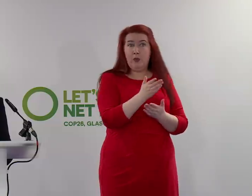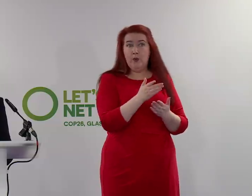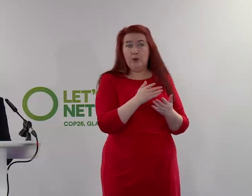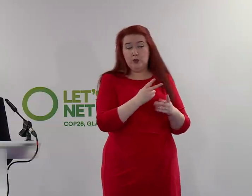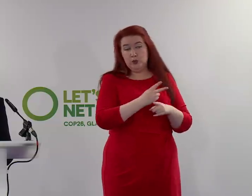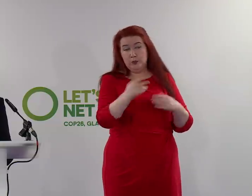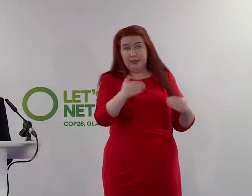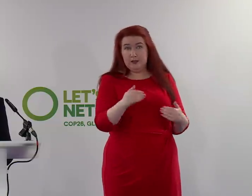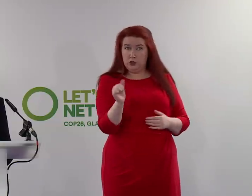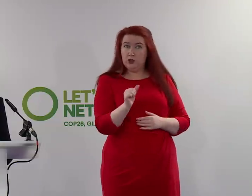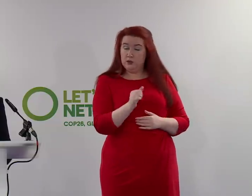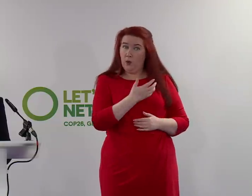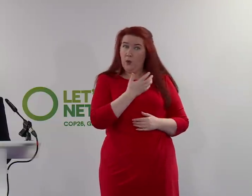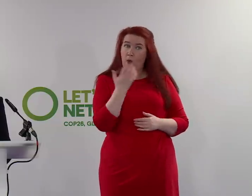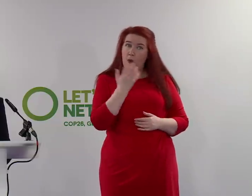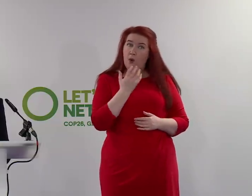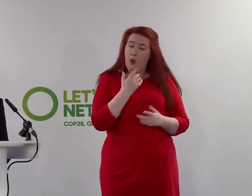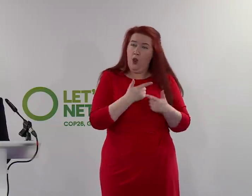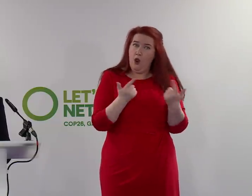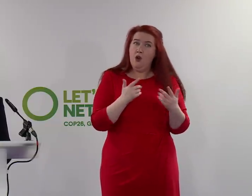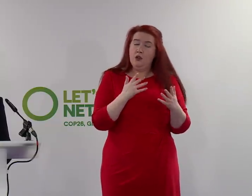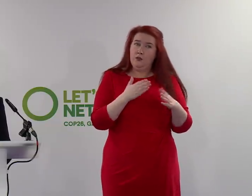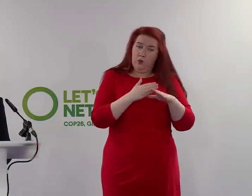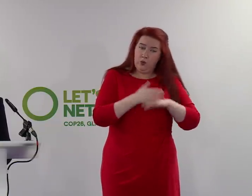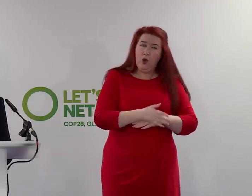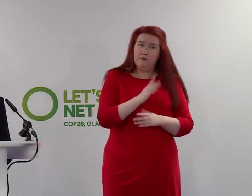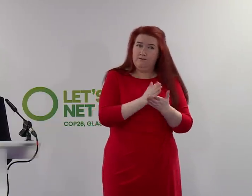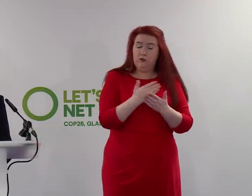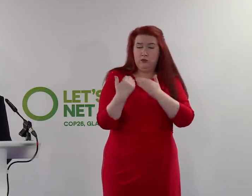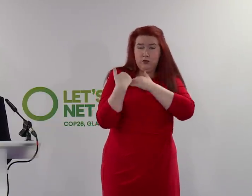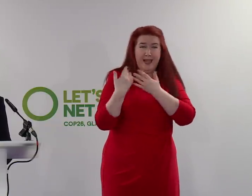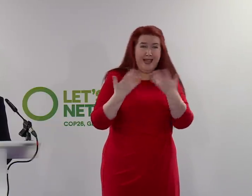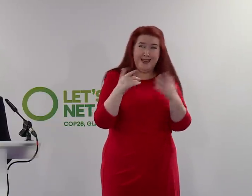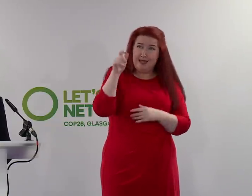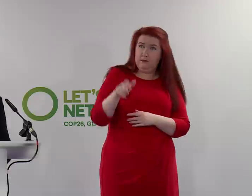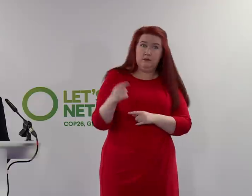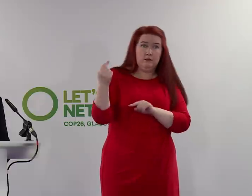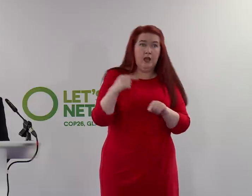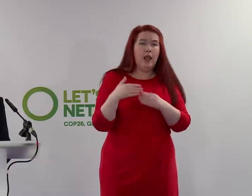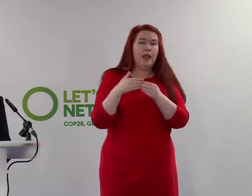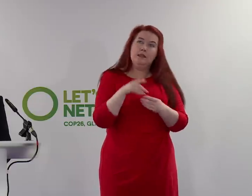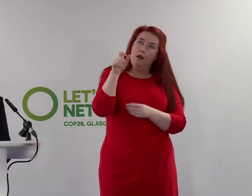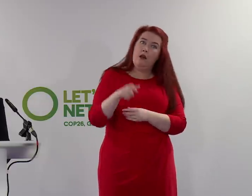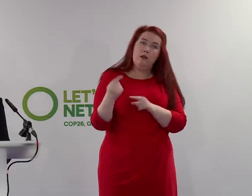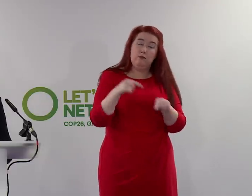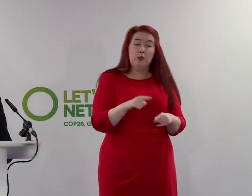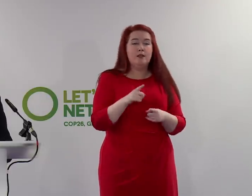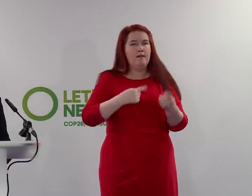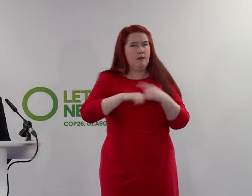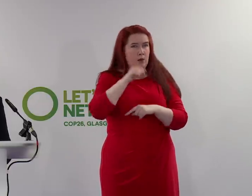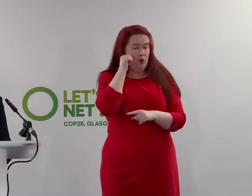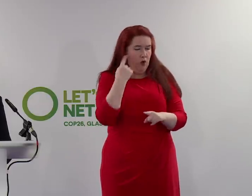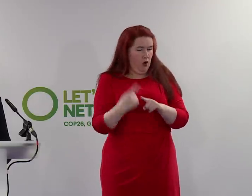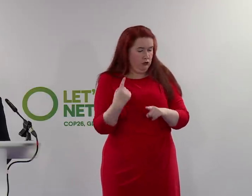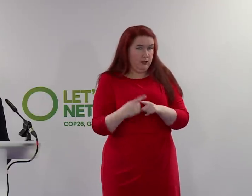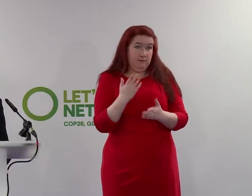that and there's a massive responsibility on the part of every leader who comes here because nobody is under any illusions about the urgency or the importance